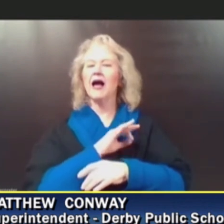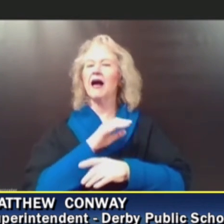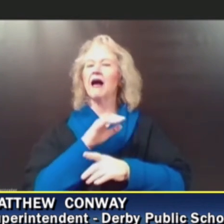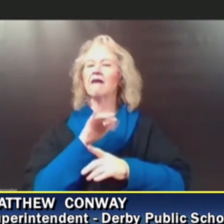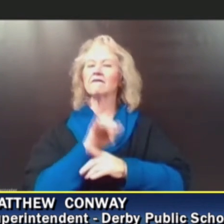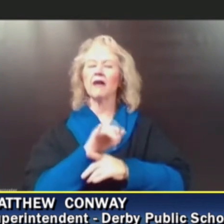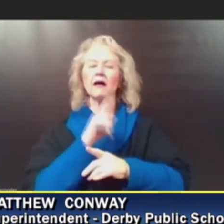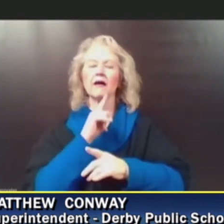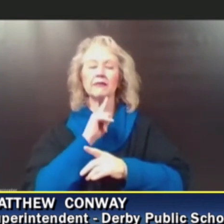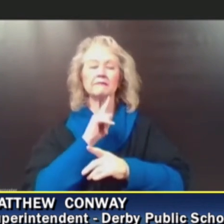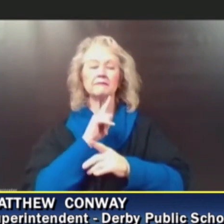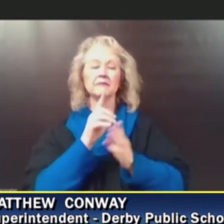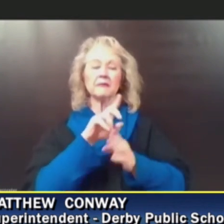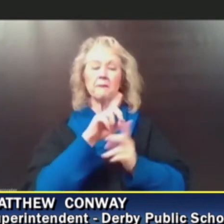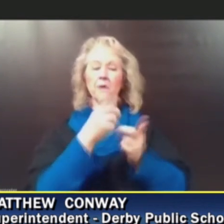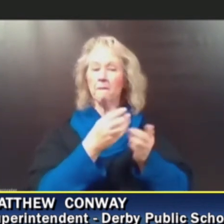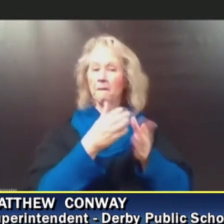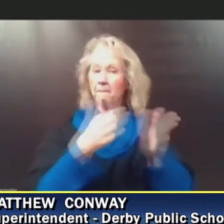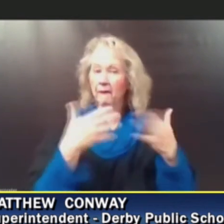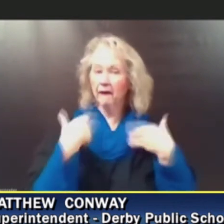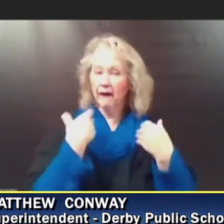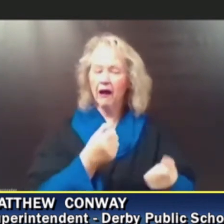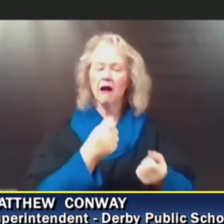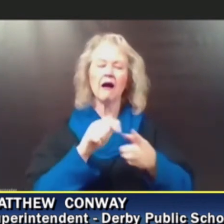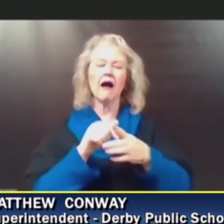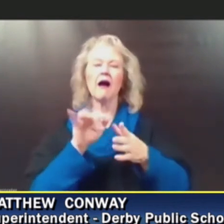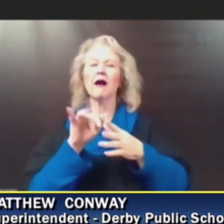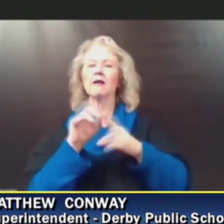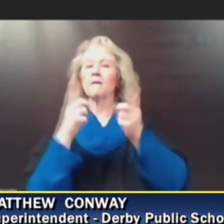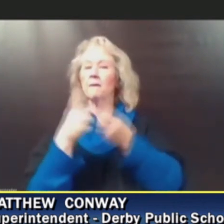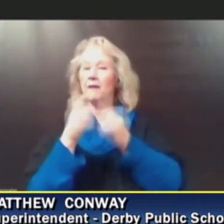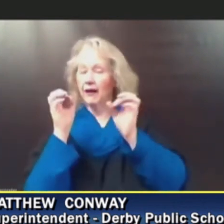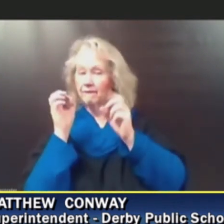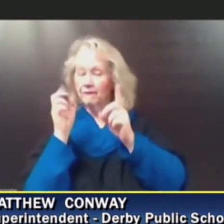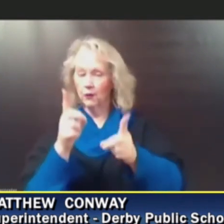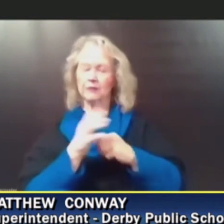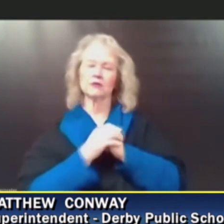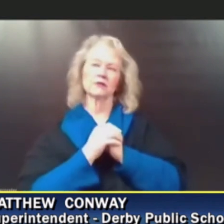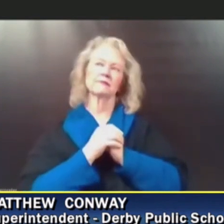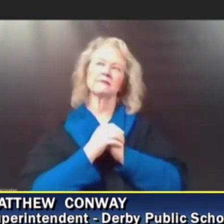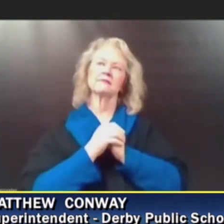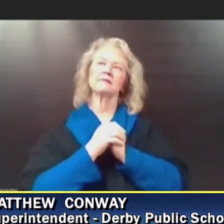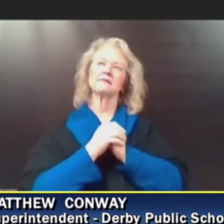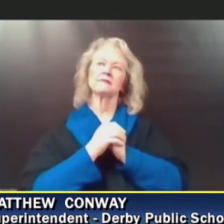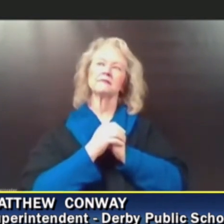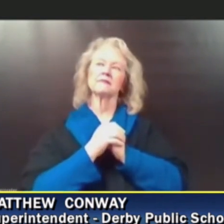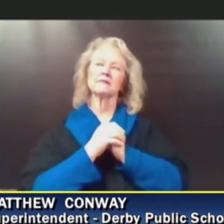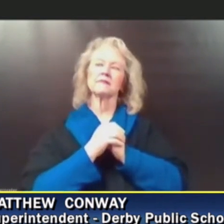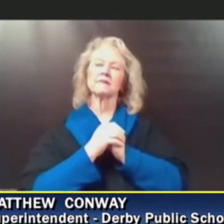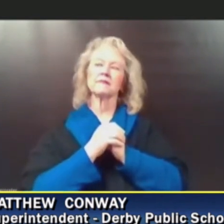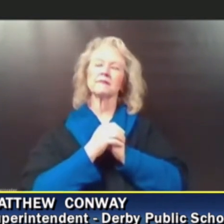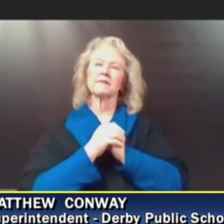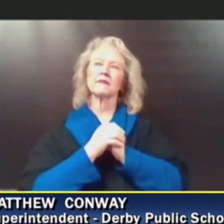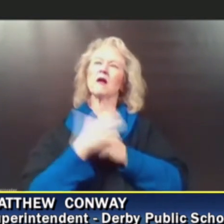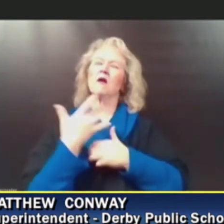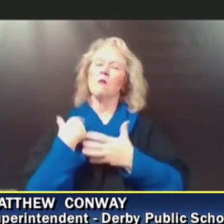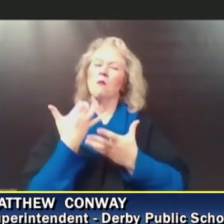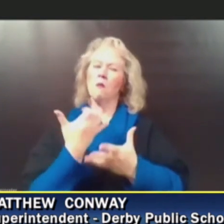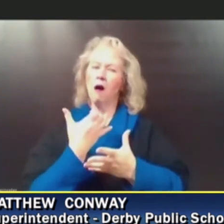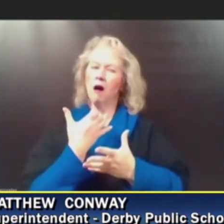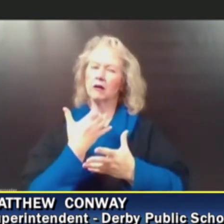and the Department of Public Health with Commissioner Russell Tucker with the Department of Education Education to help ensure